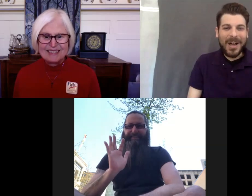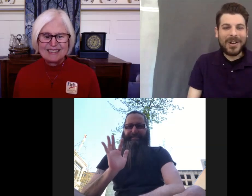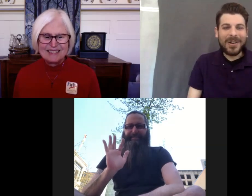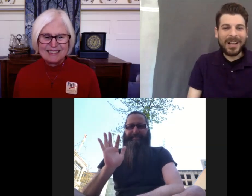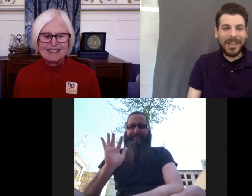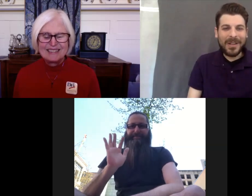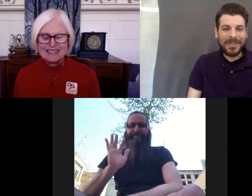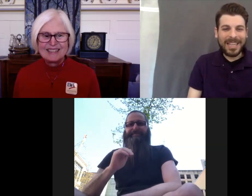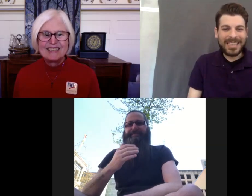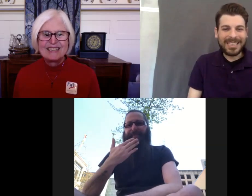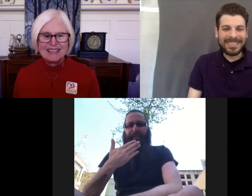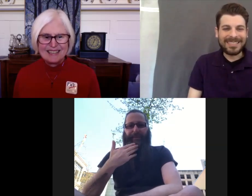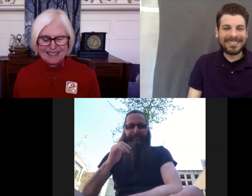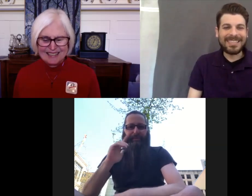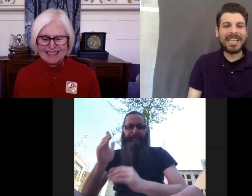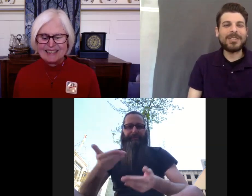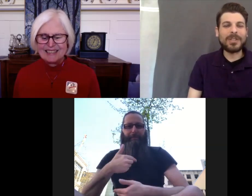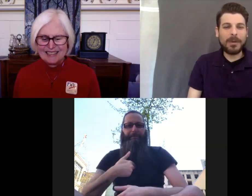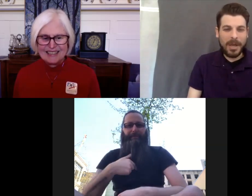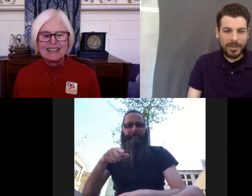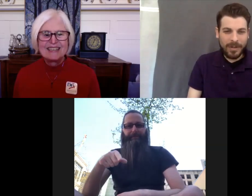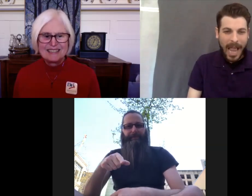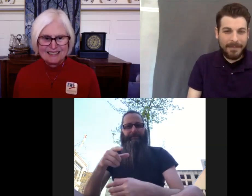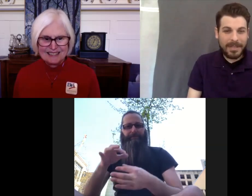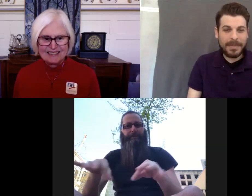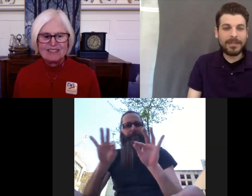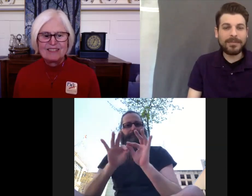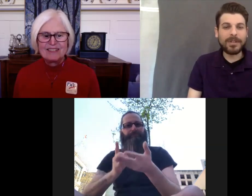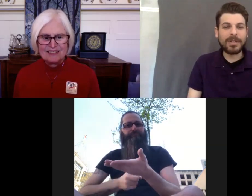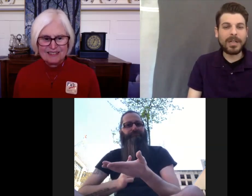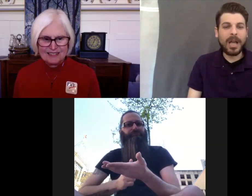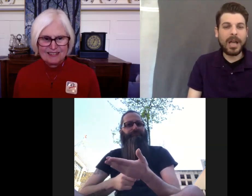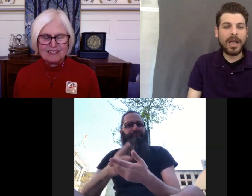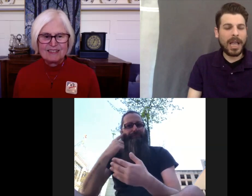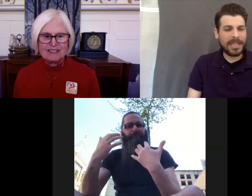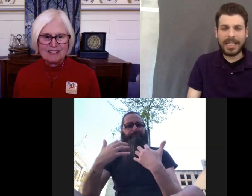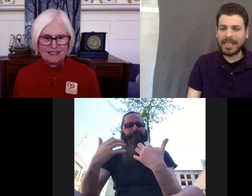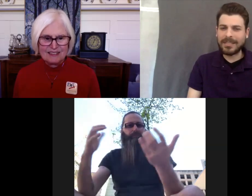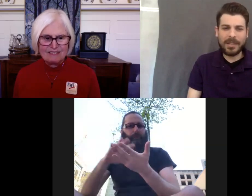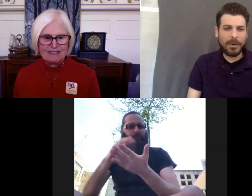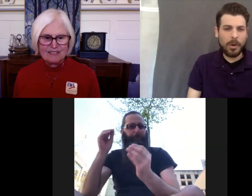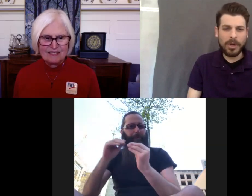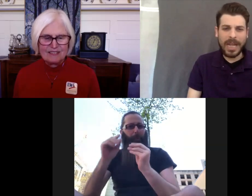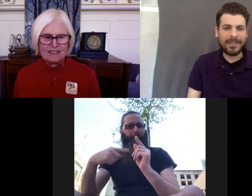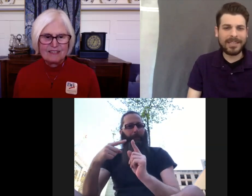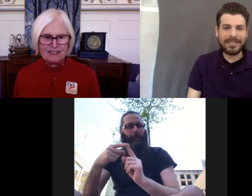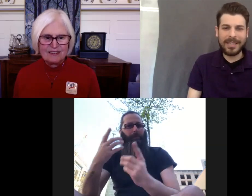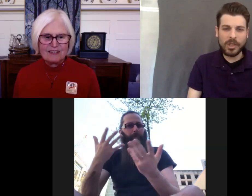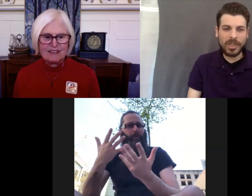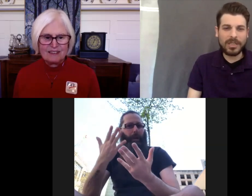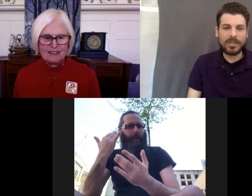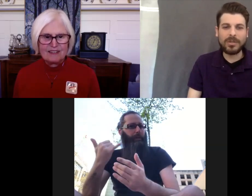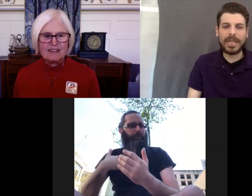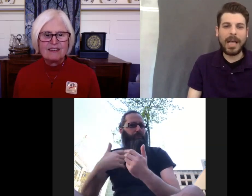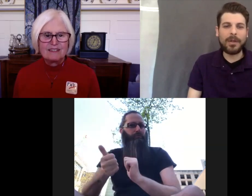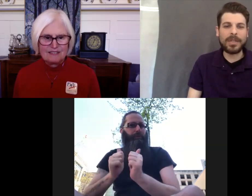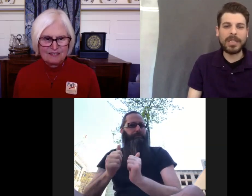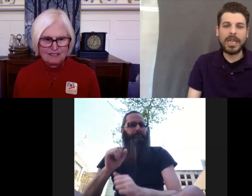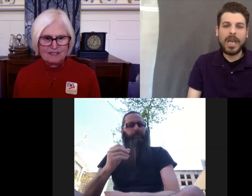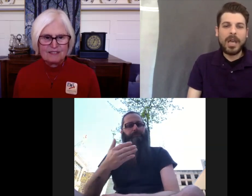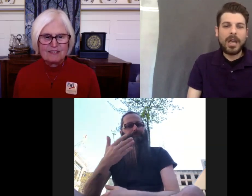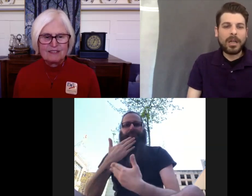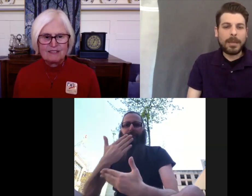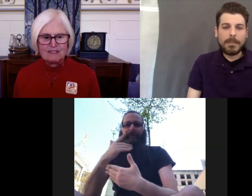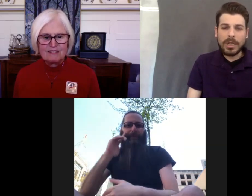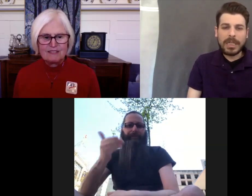Hello, hello. Thank you. Thank you so much for having me. I think that it's so important to have this discussion to allow